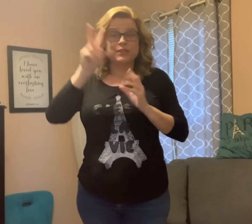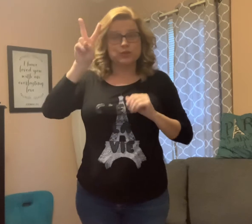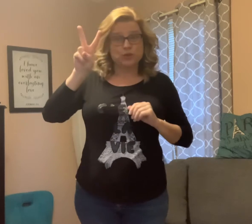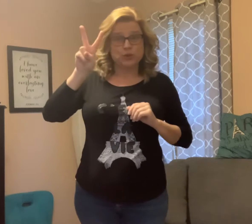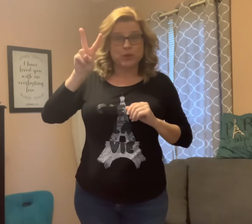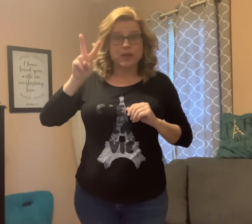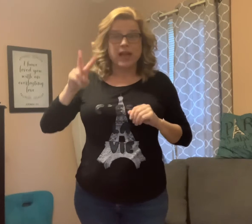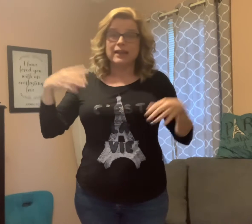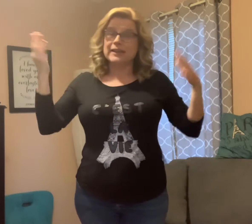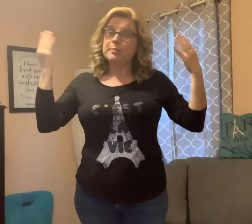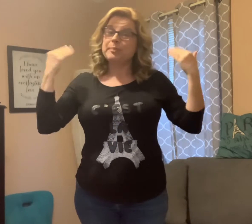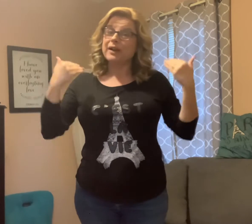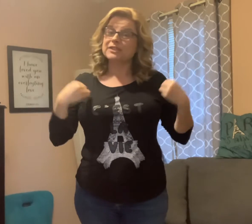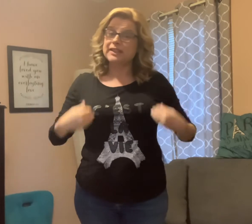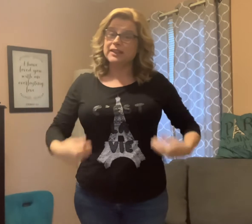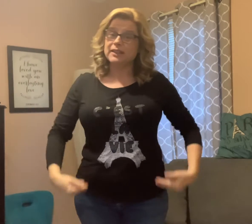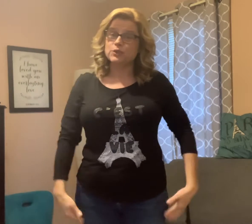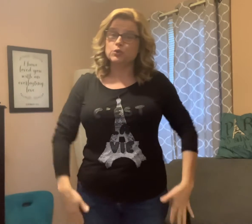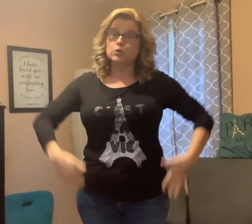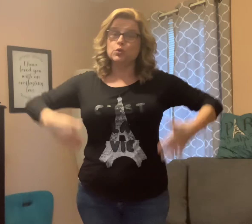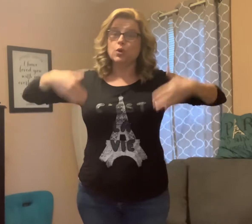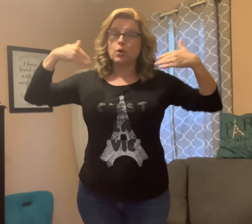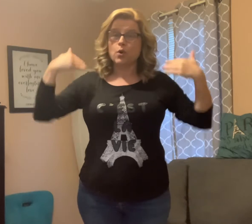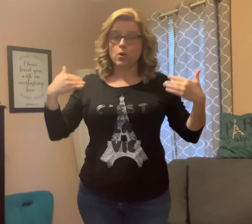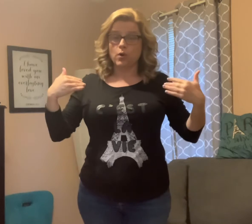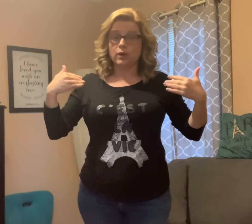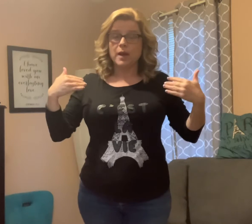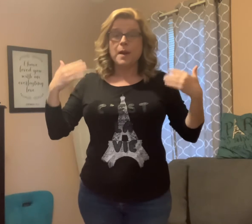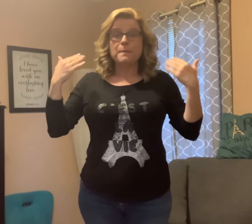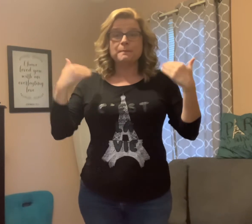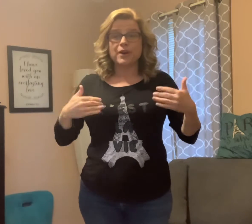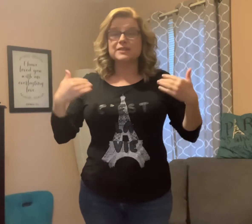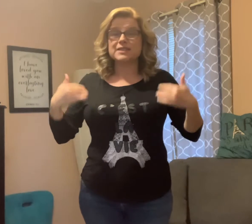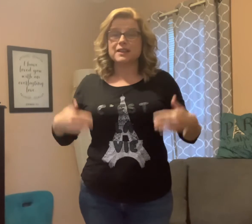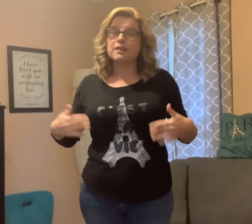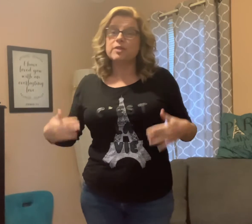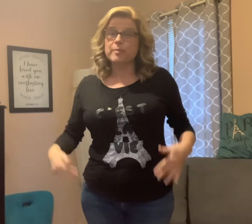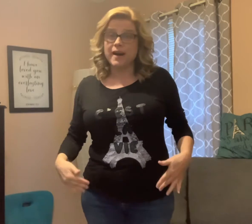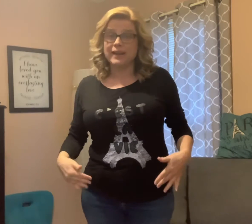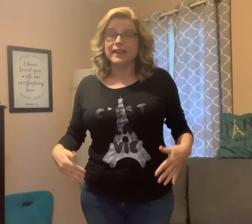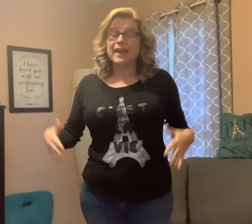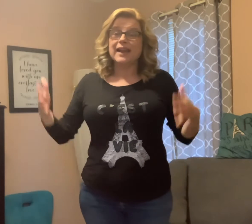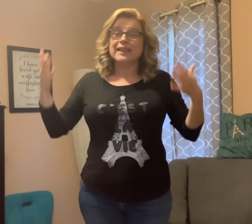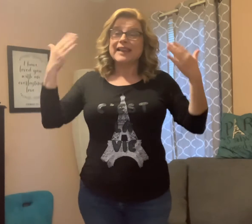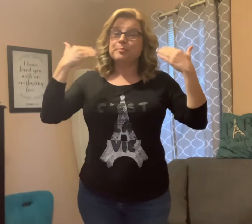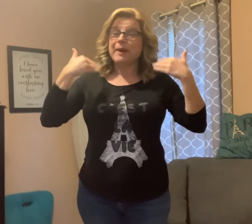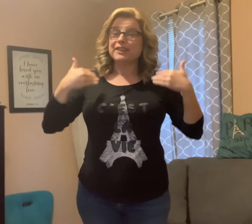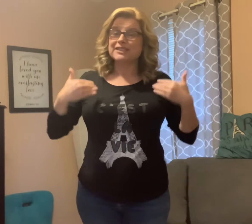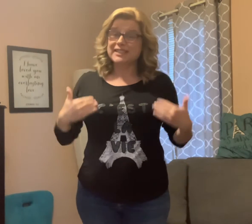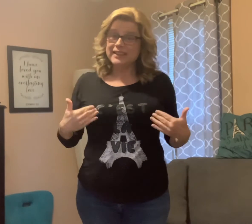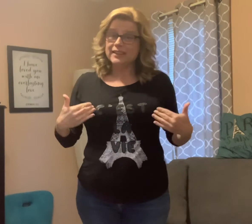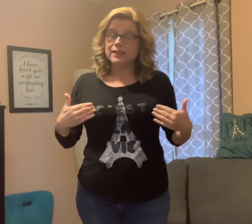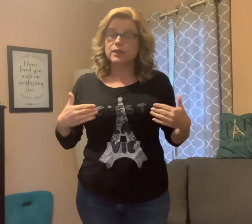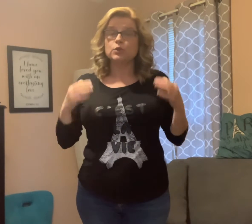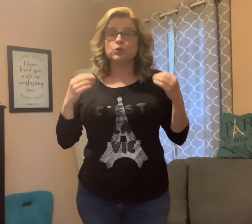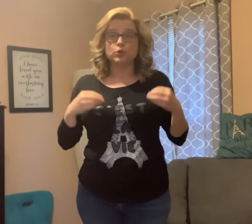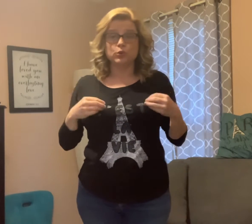two. Les parties du corps. Parts of the body. Les parties du